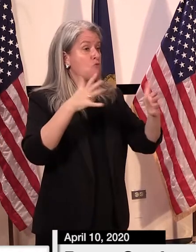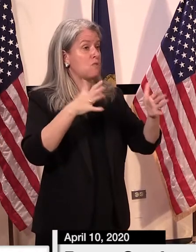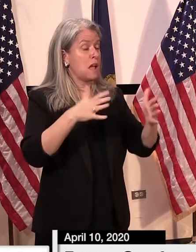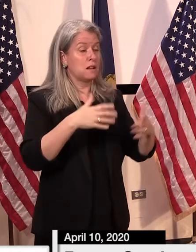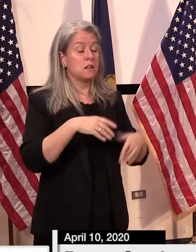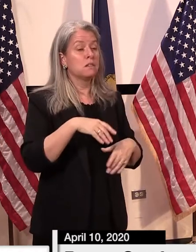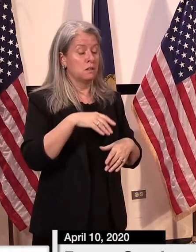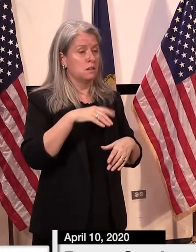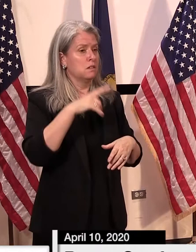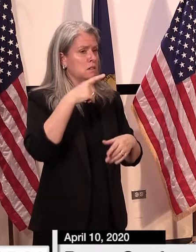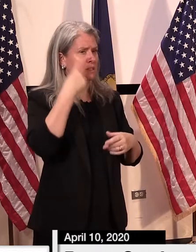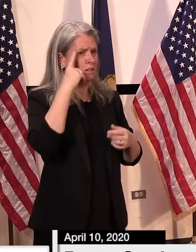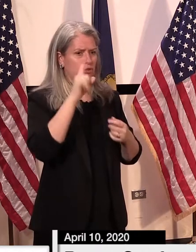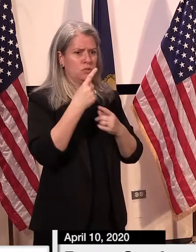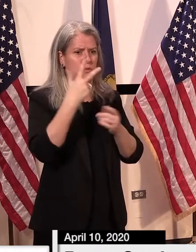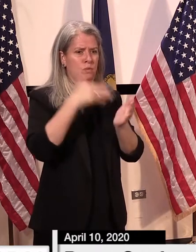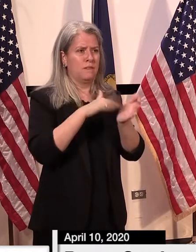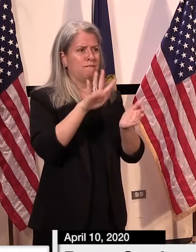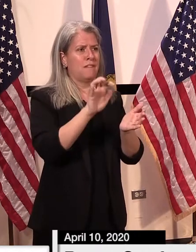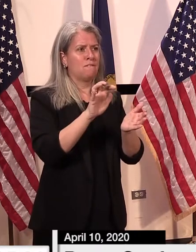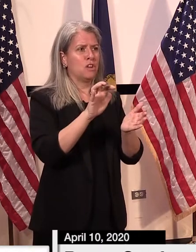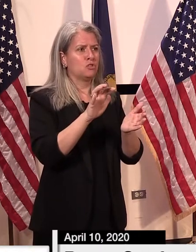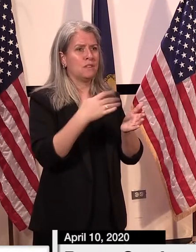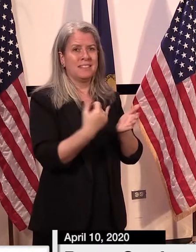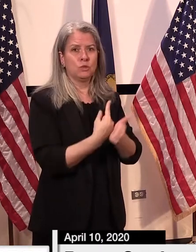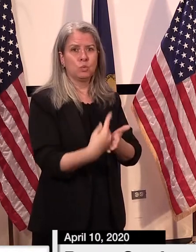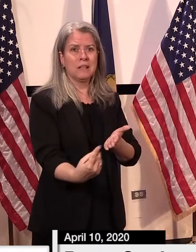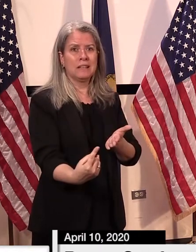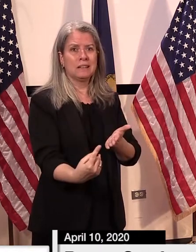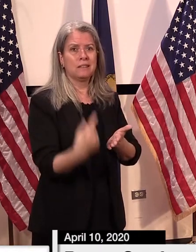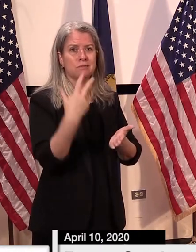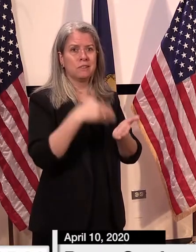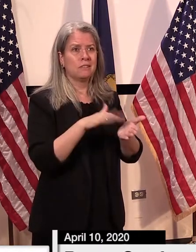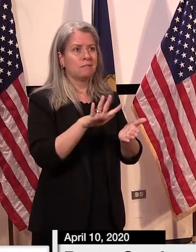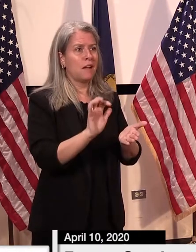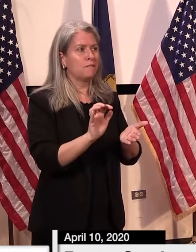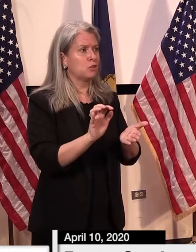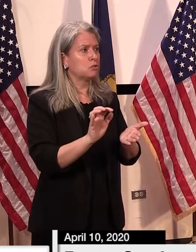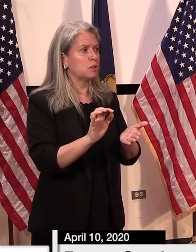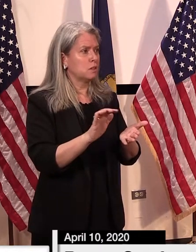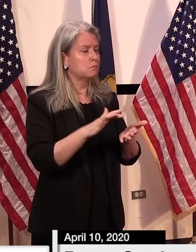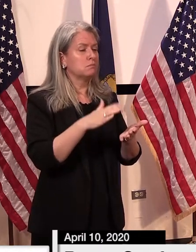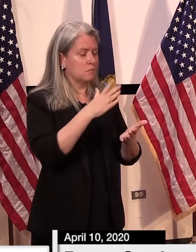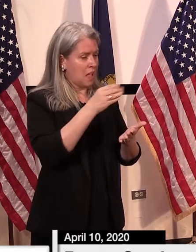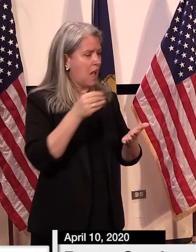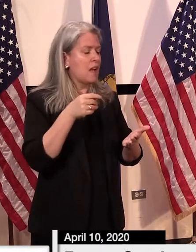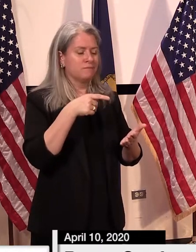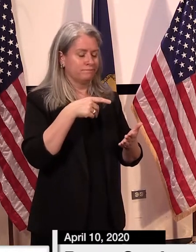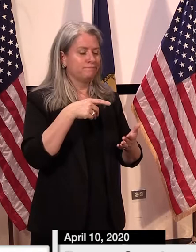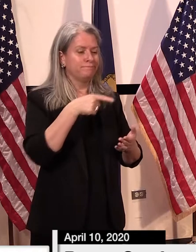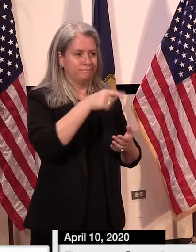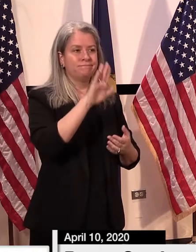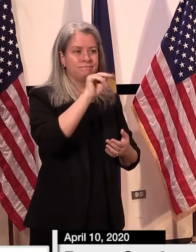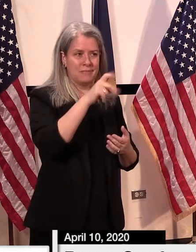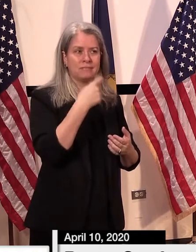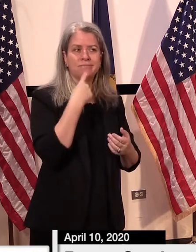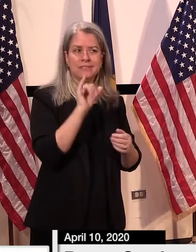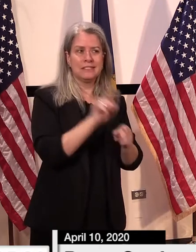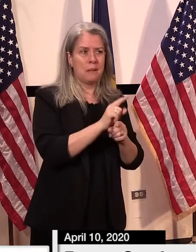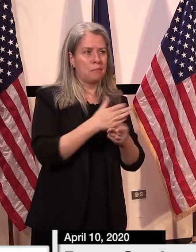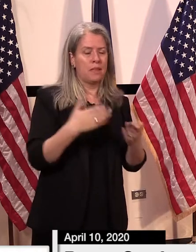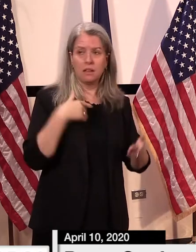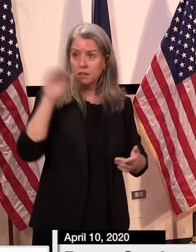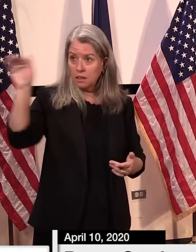have 3500 just in this week alone. And they are hearing, you know, what you're, what you're suggesting as well. And so, we've been in